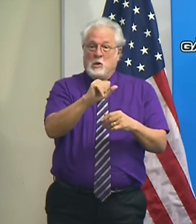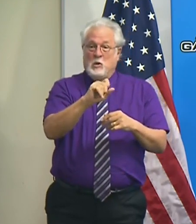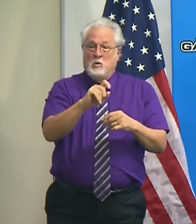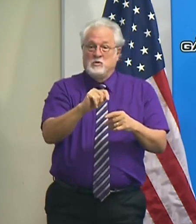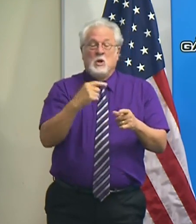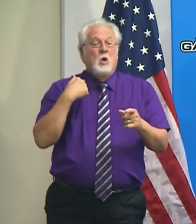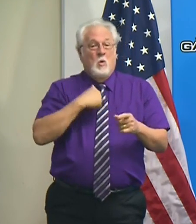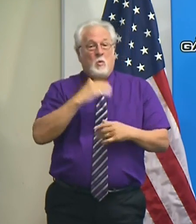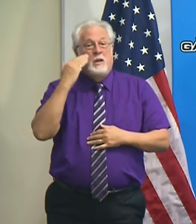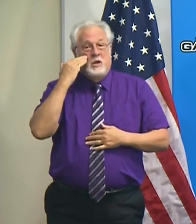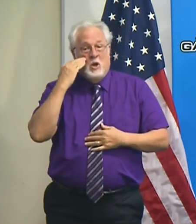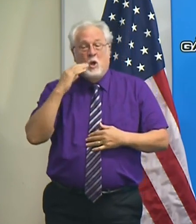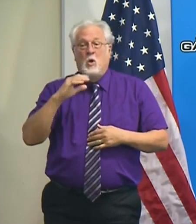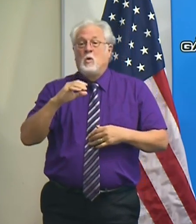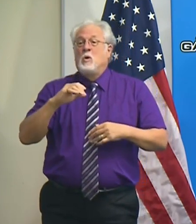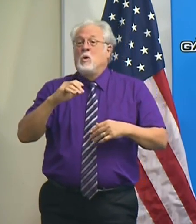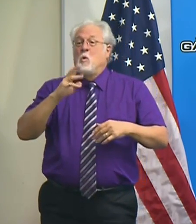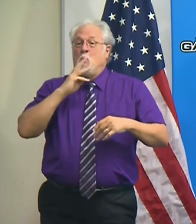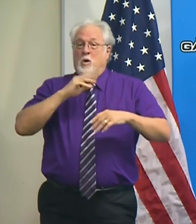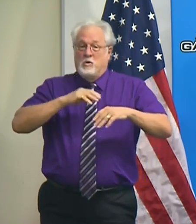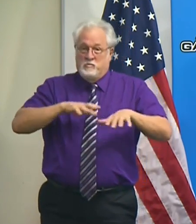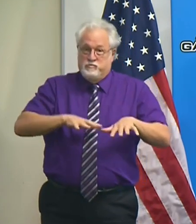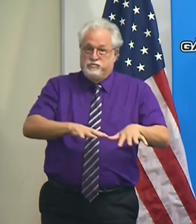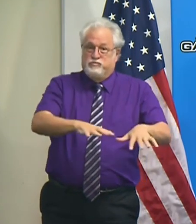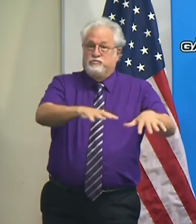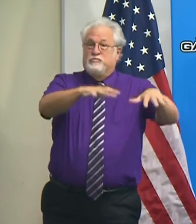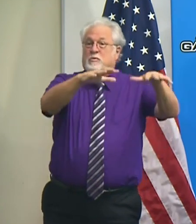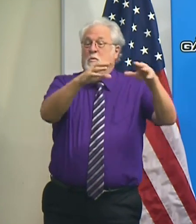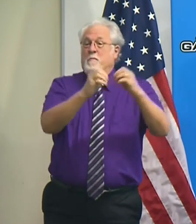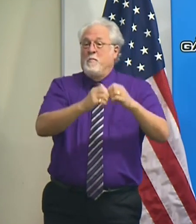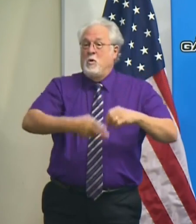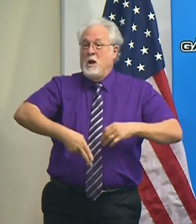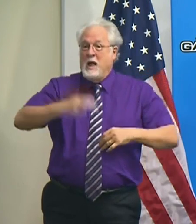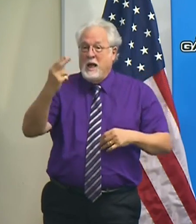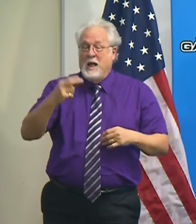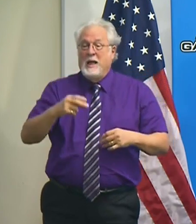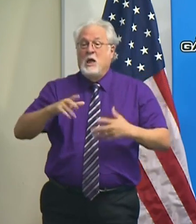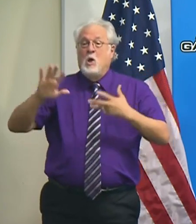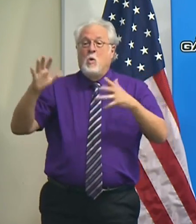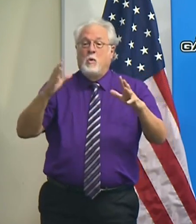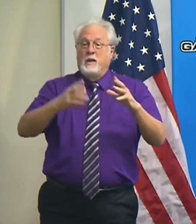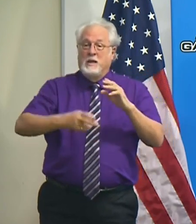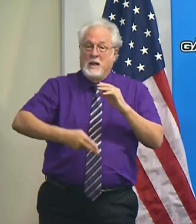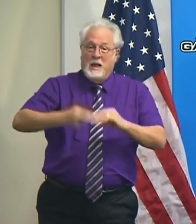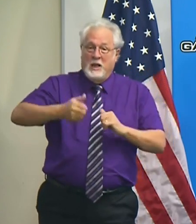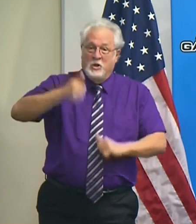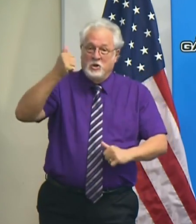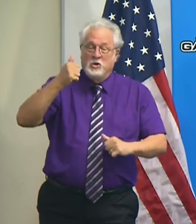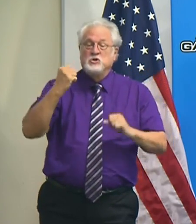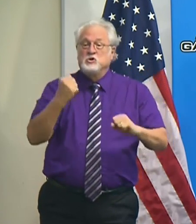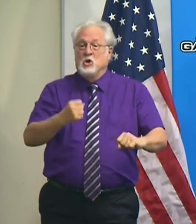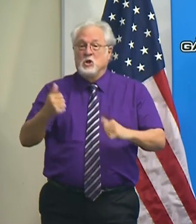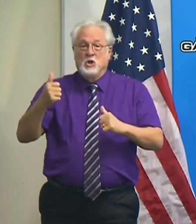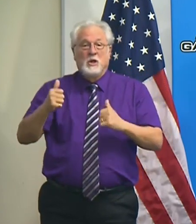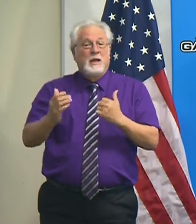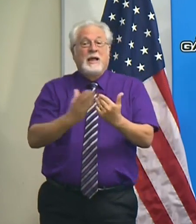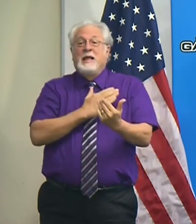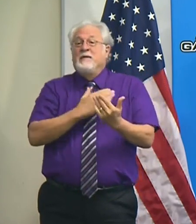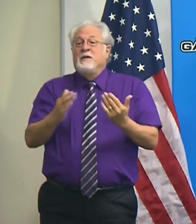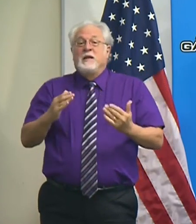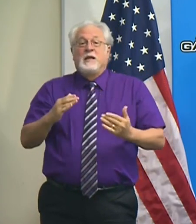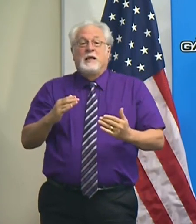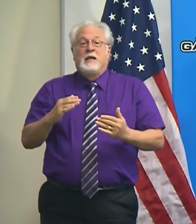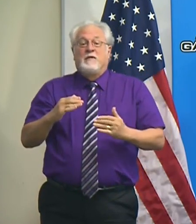We know that the storm surge values are higher. The wind speeds will be higher. Um, and so even if you